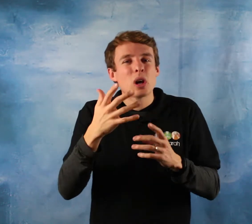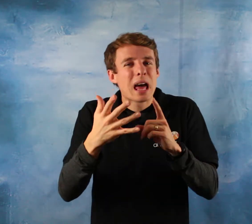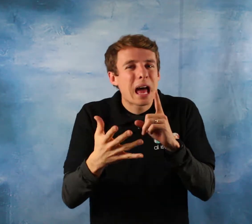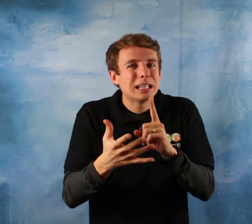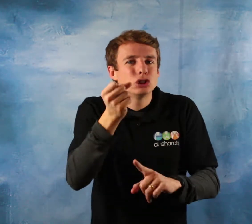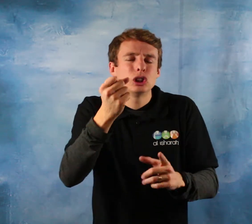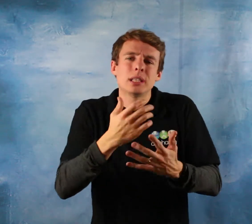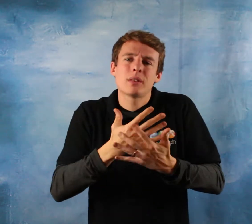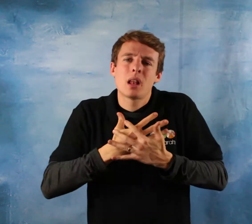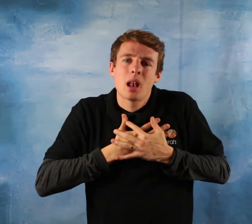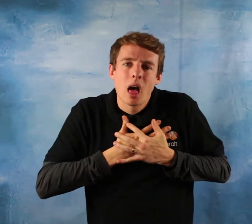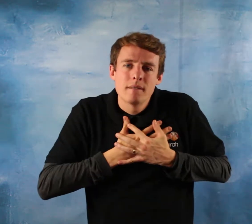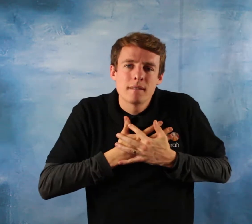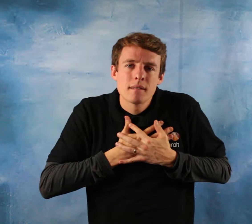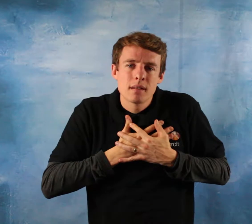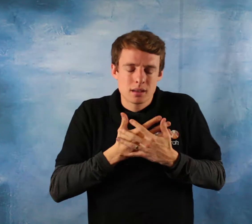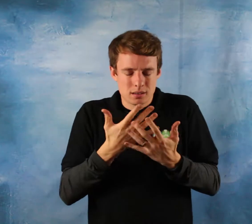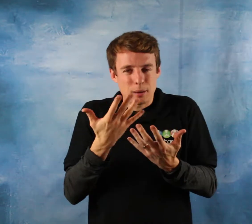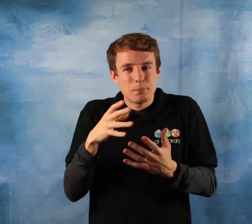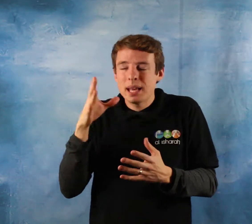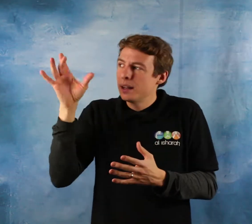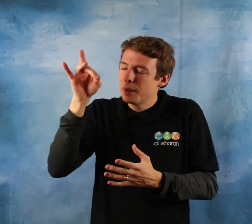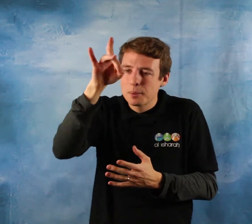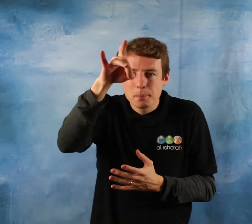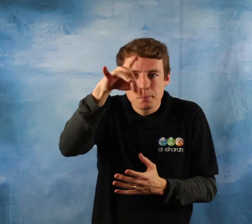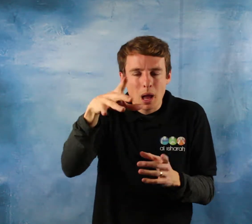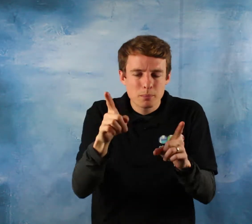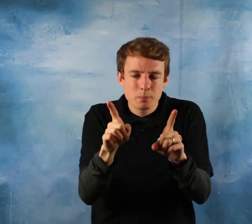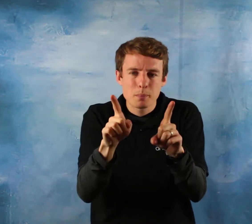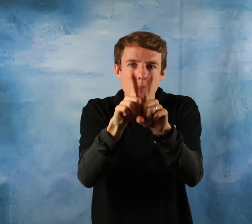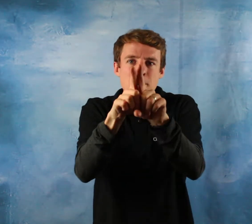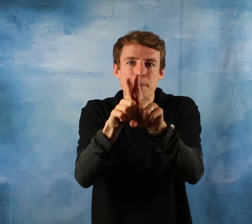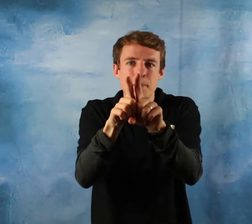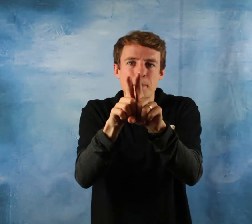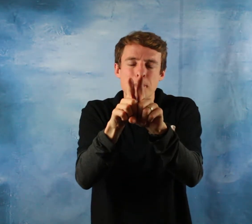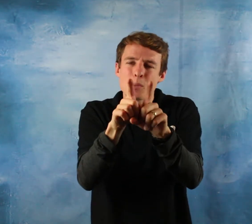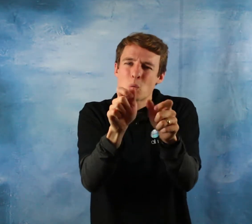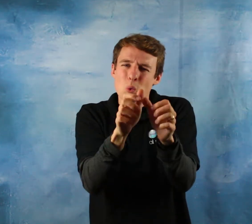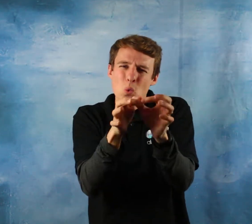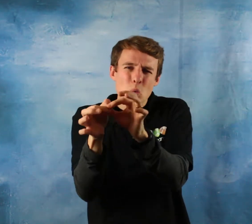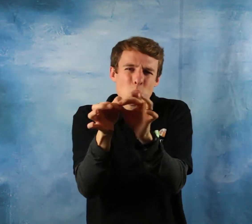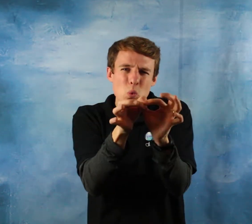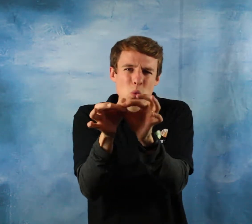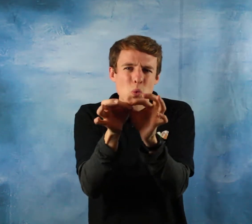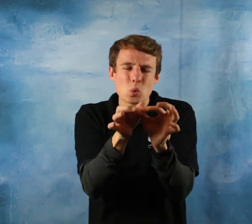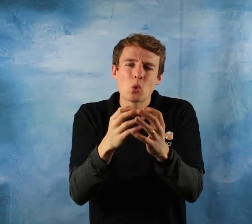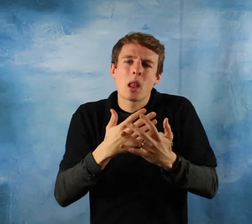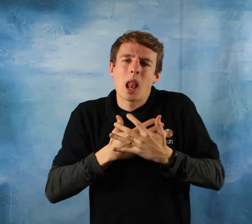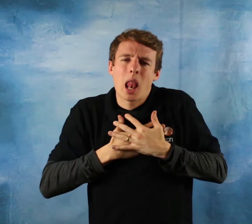and he placed between you affection and mercy indeed, in that are signs for a people who give thought